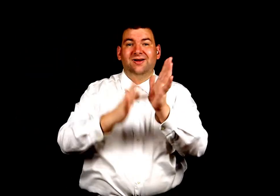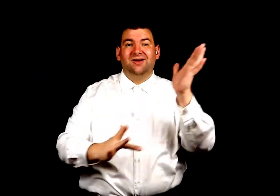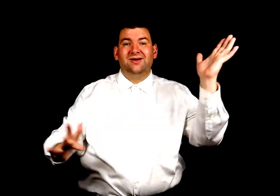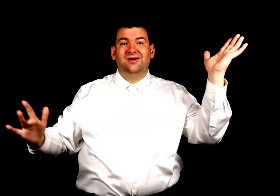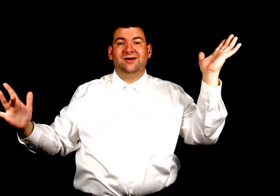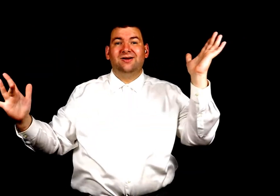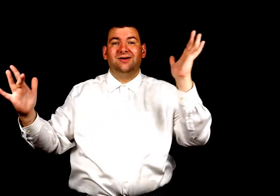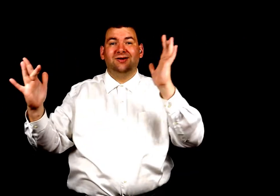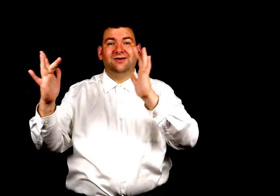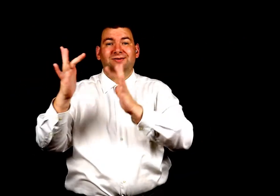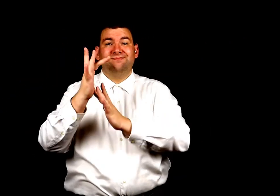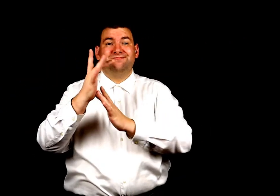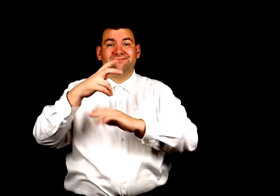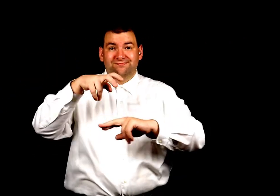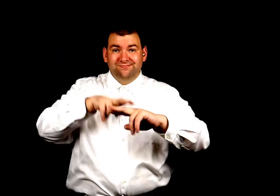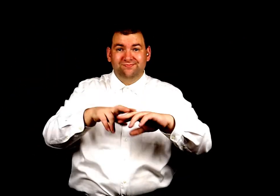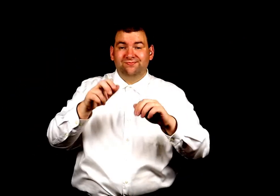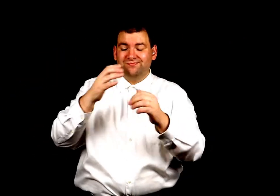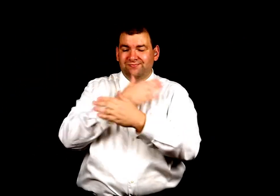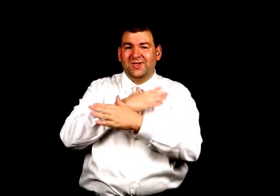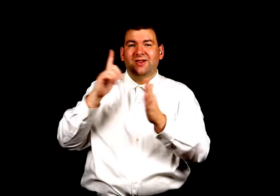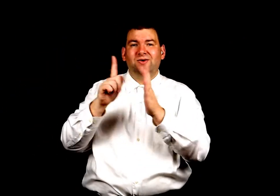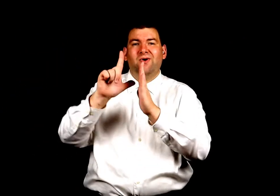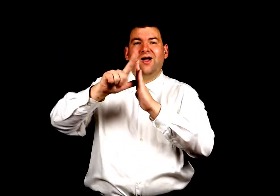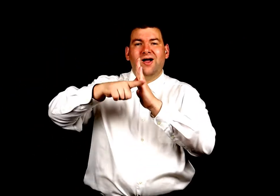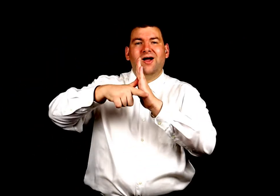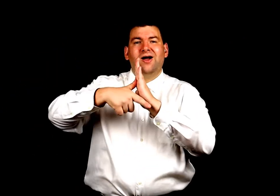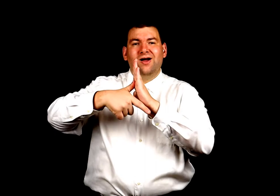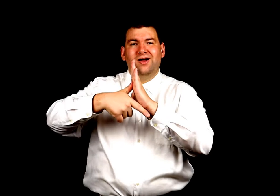Sit down and rest a little while